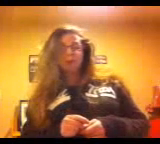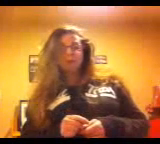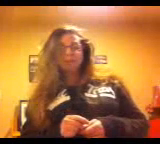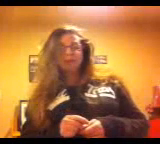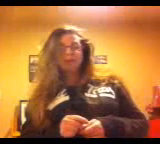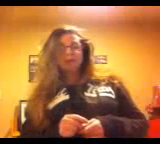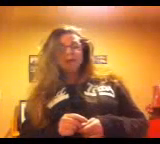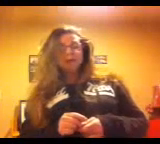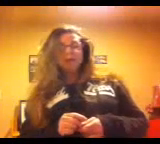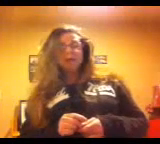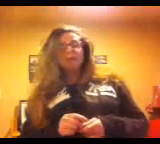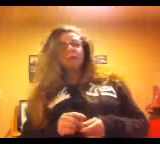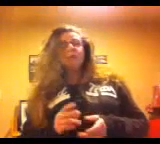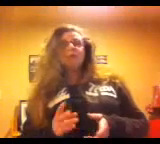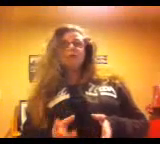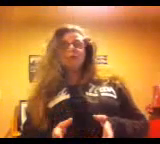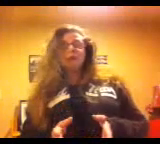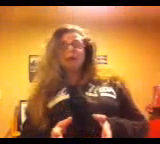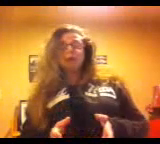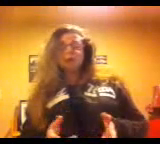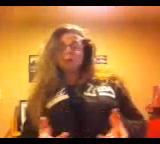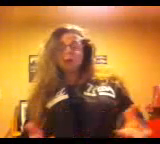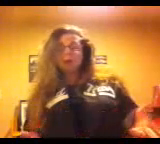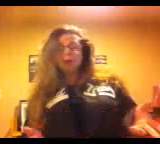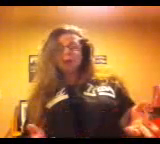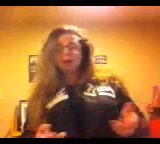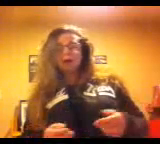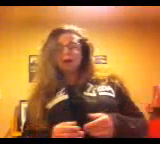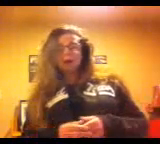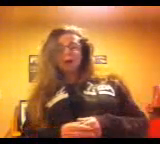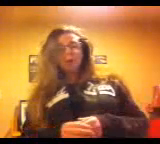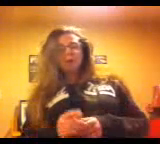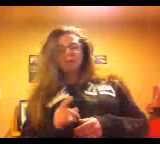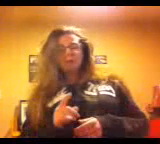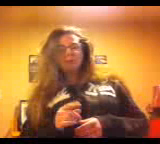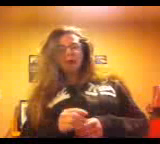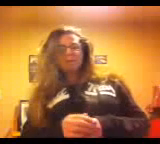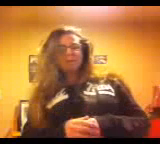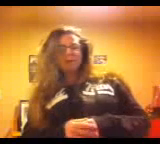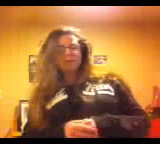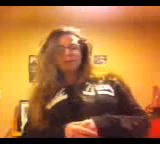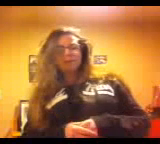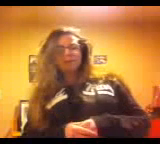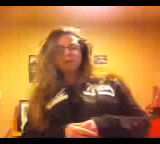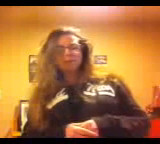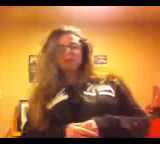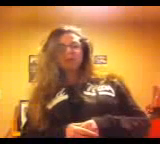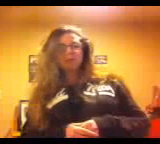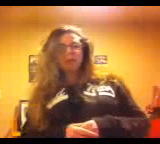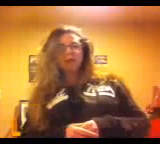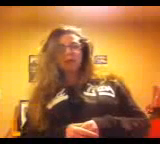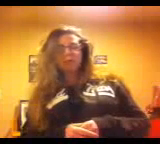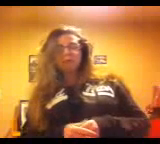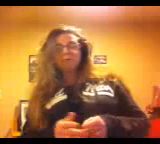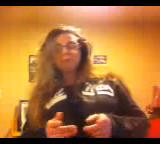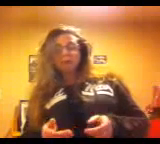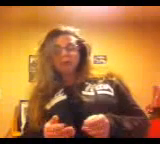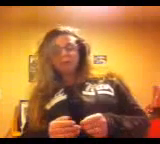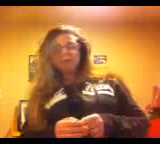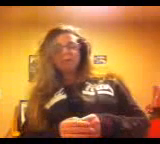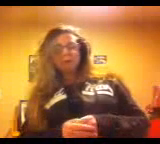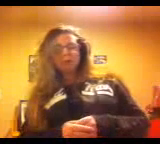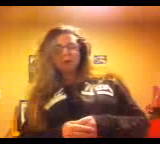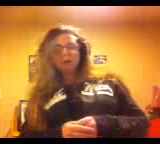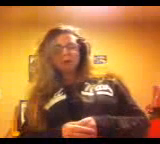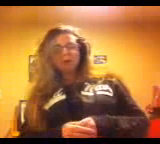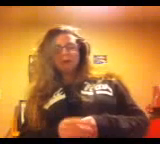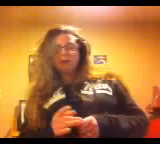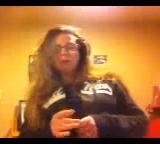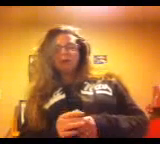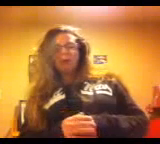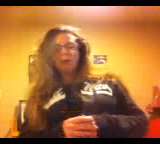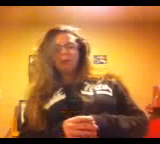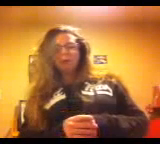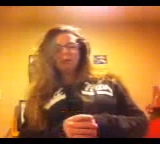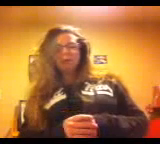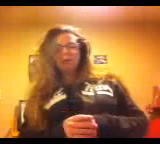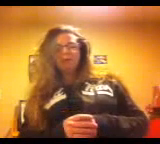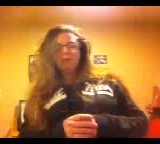together we share we care and we have the right mixture of tools and training and support that will help you achieve your